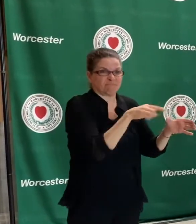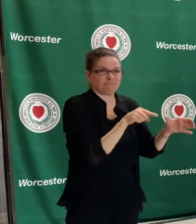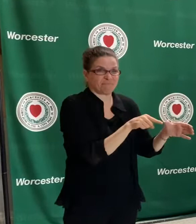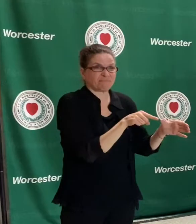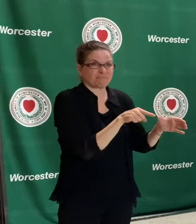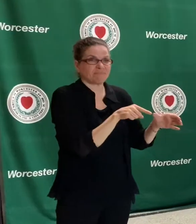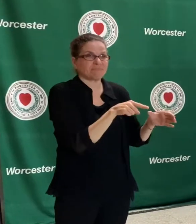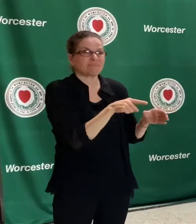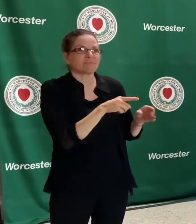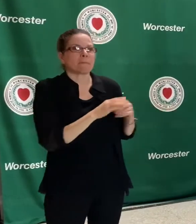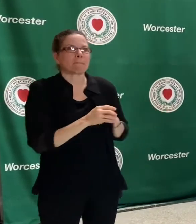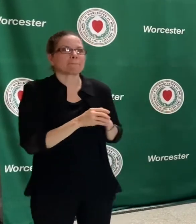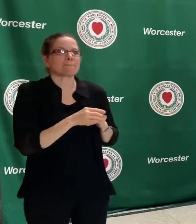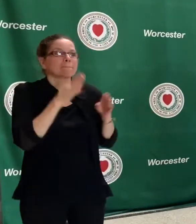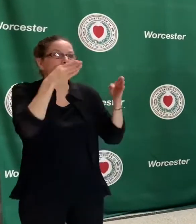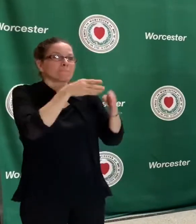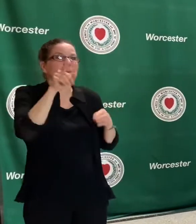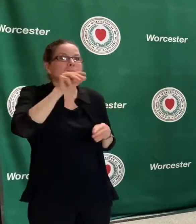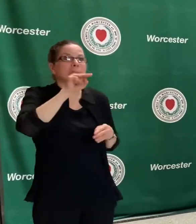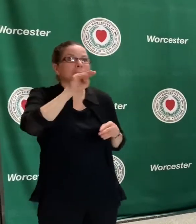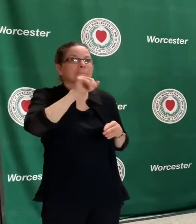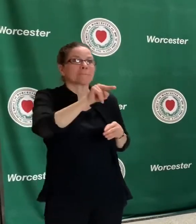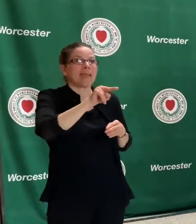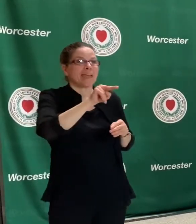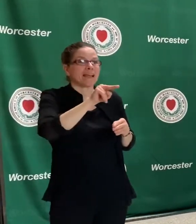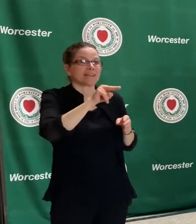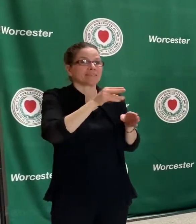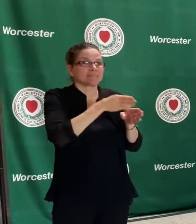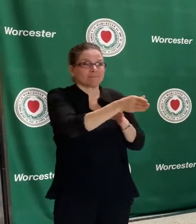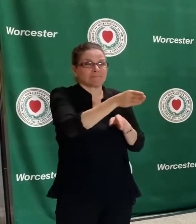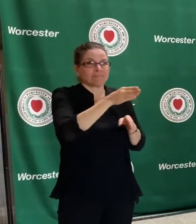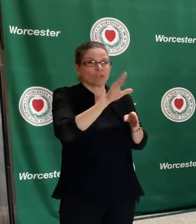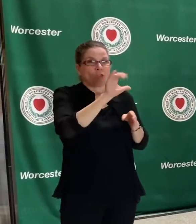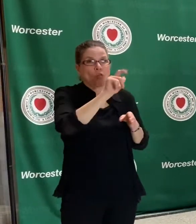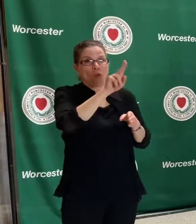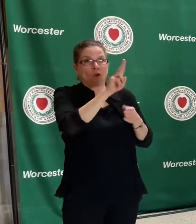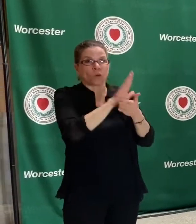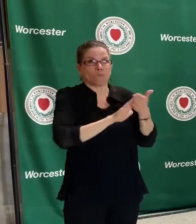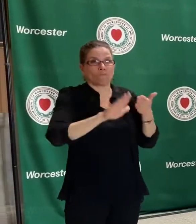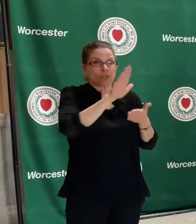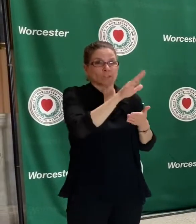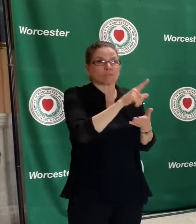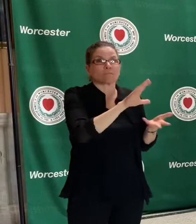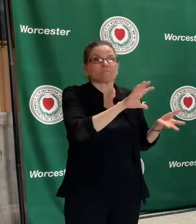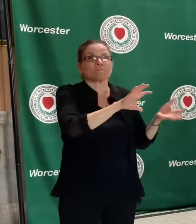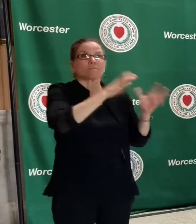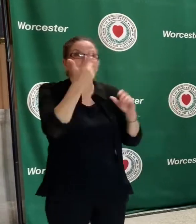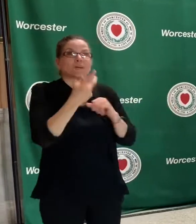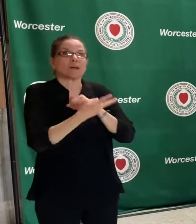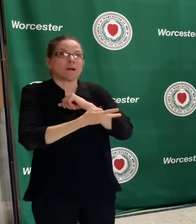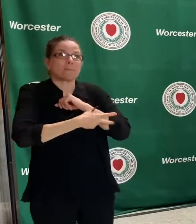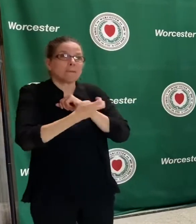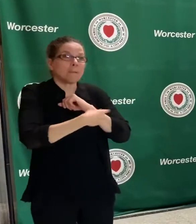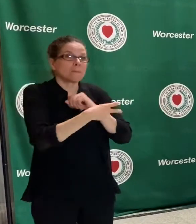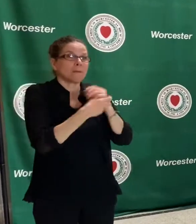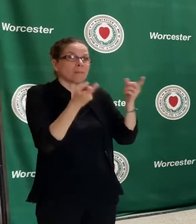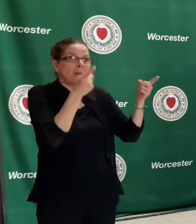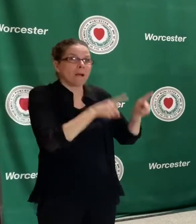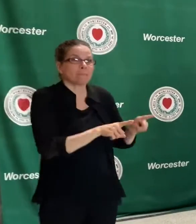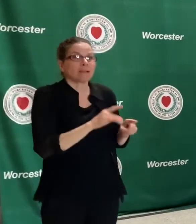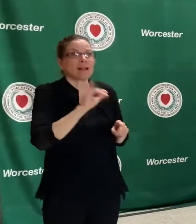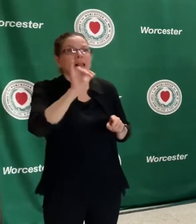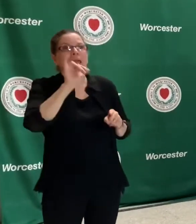the Maine South Area. At the same time, there was some violence, vandalism, looting that was happening in specific other